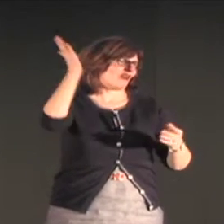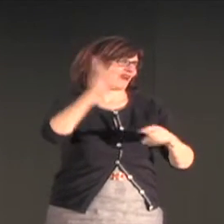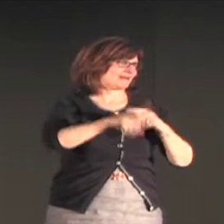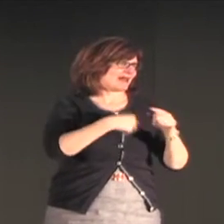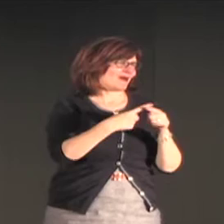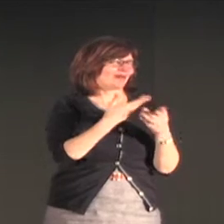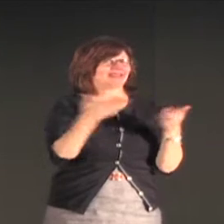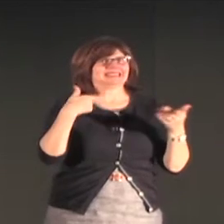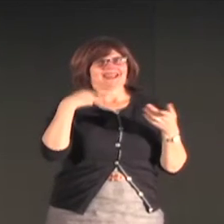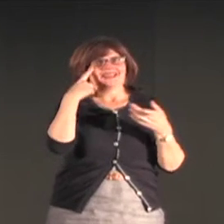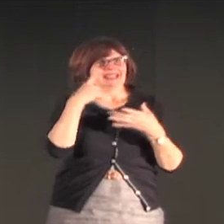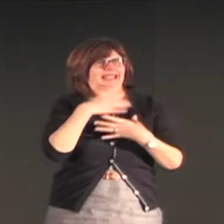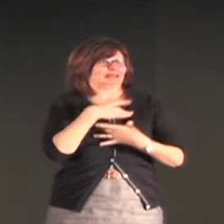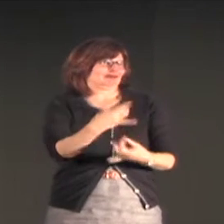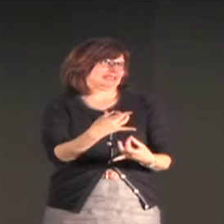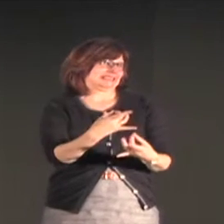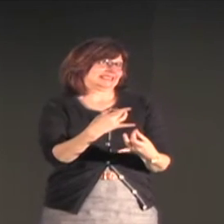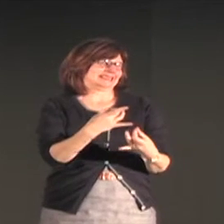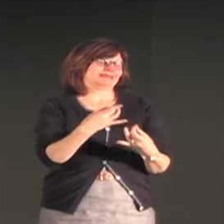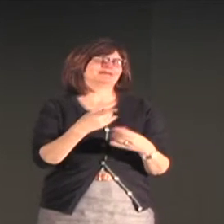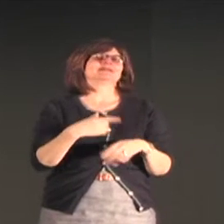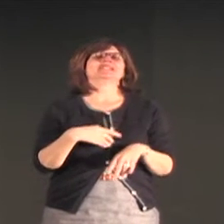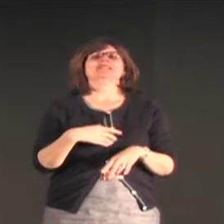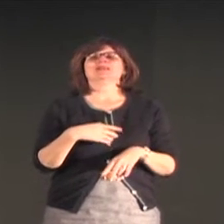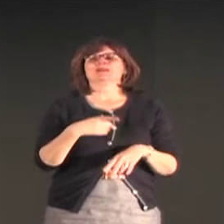Things that I enjoy talking about, things that are of interest to me.